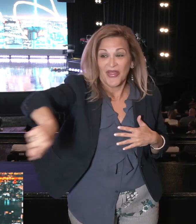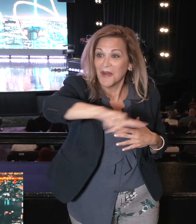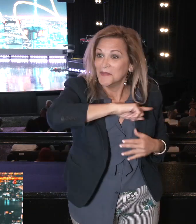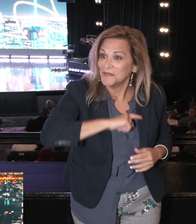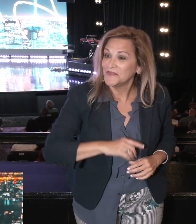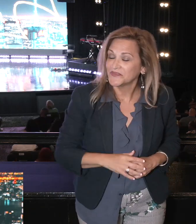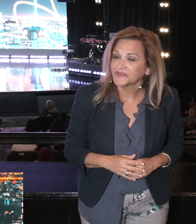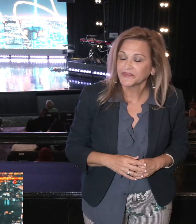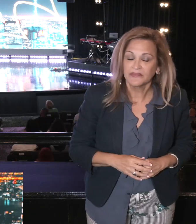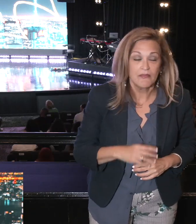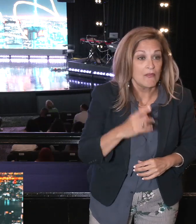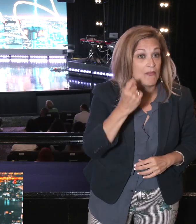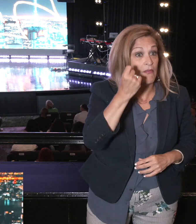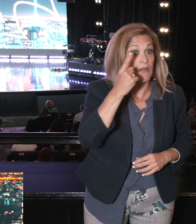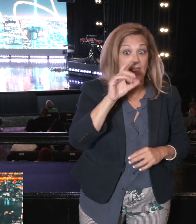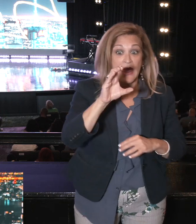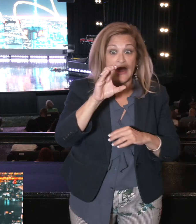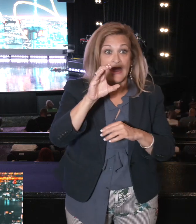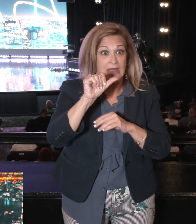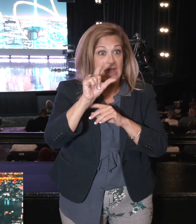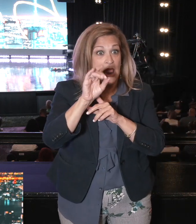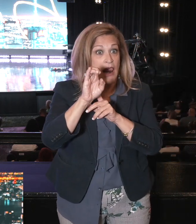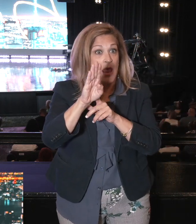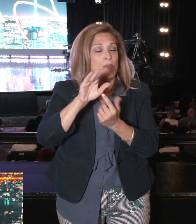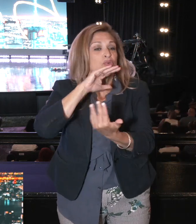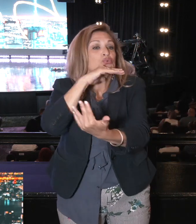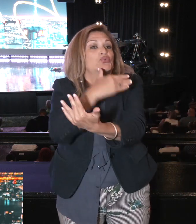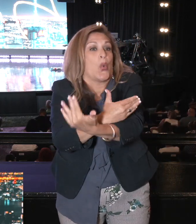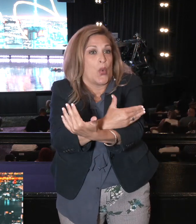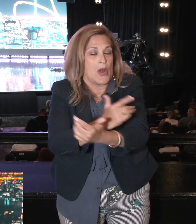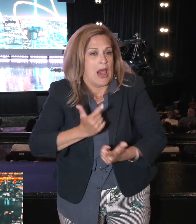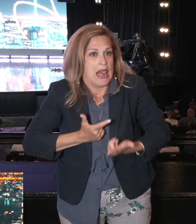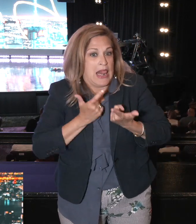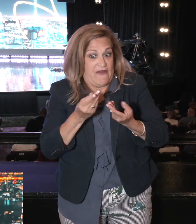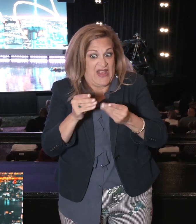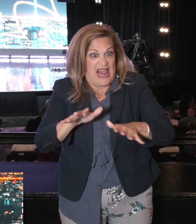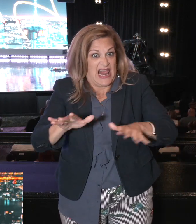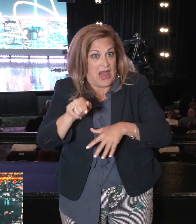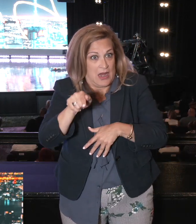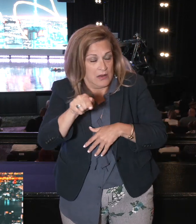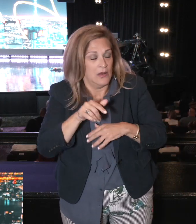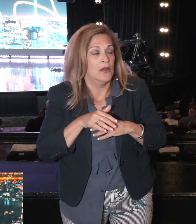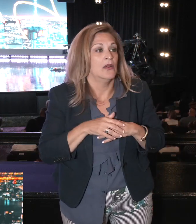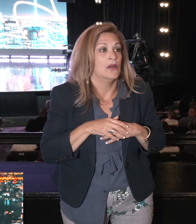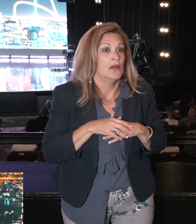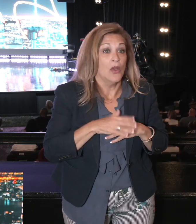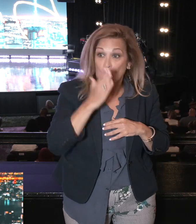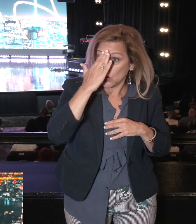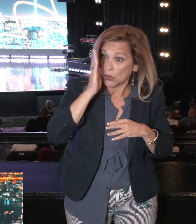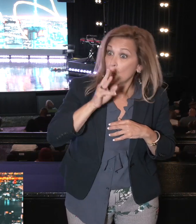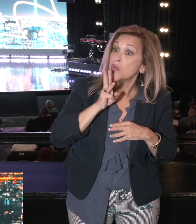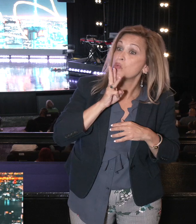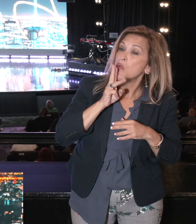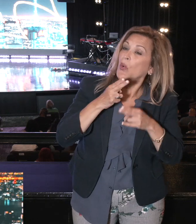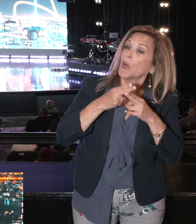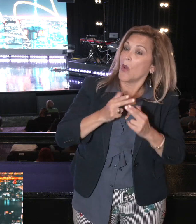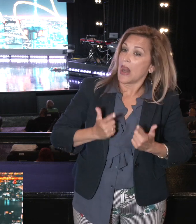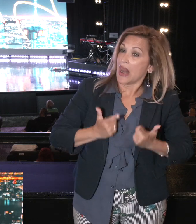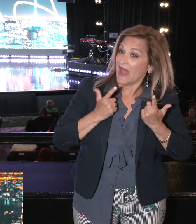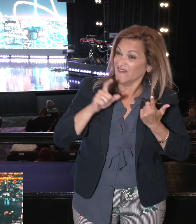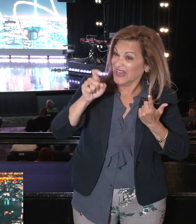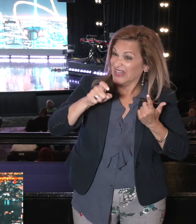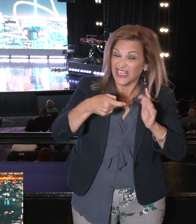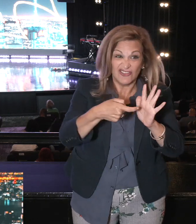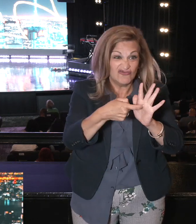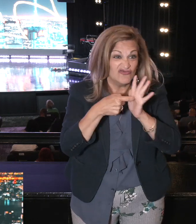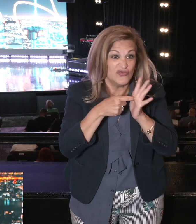Caleb's daughter was in the land, and, you know, you need water. Water is life. To plant and to have